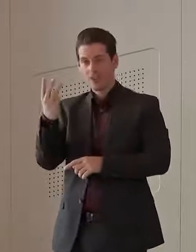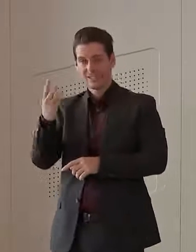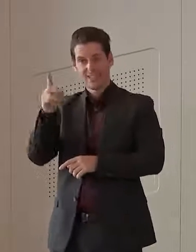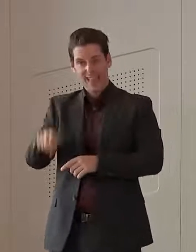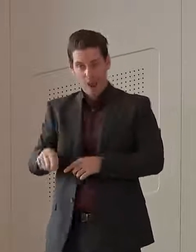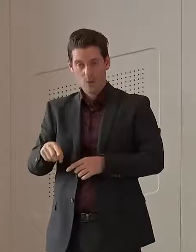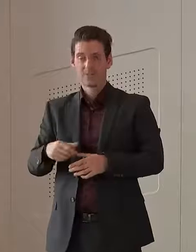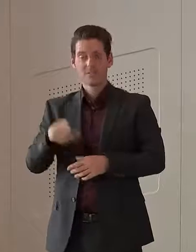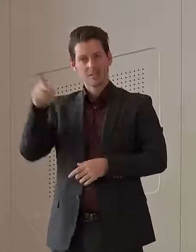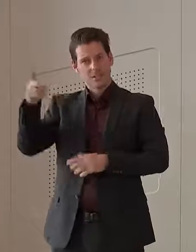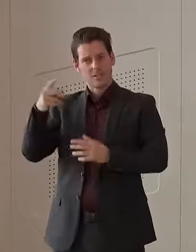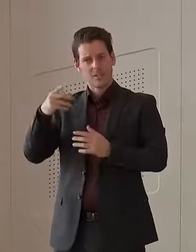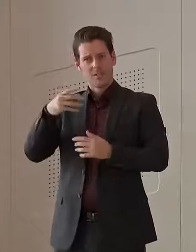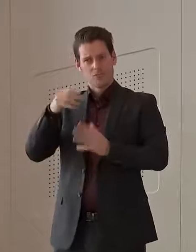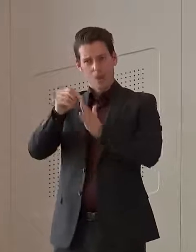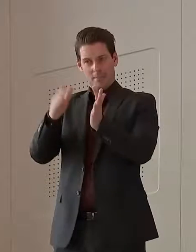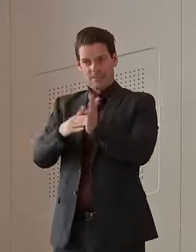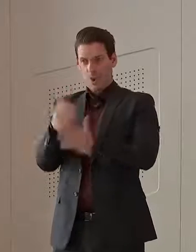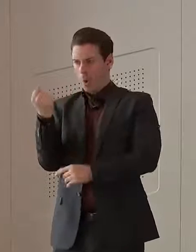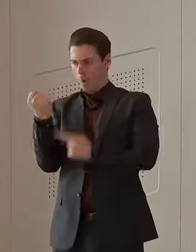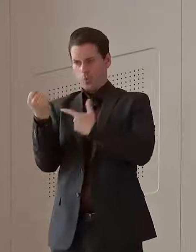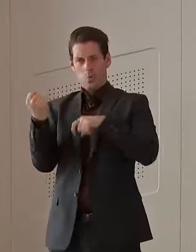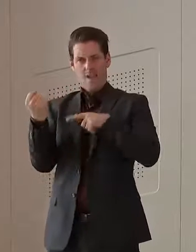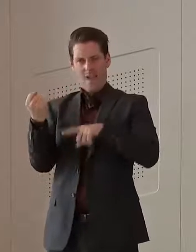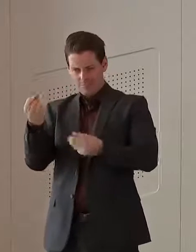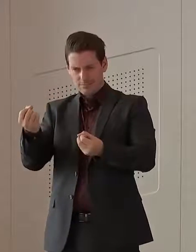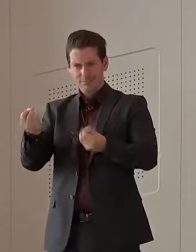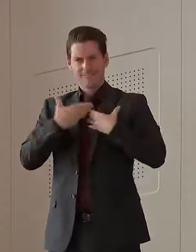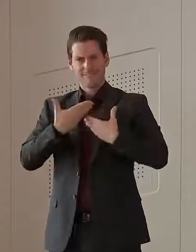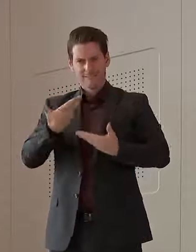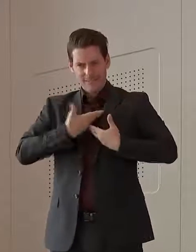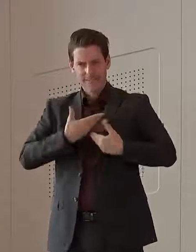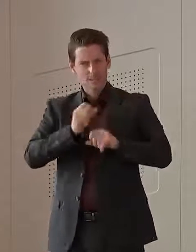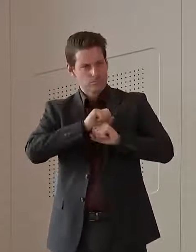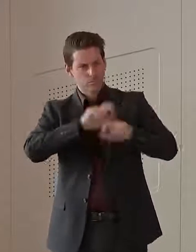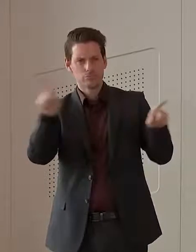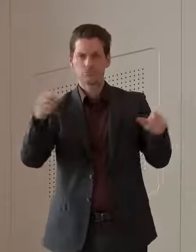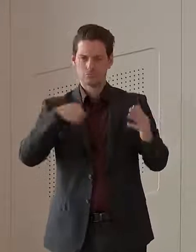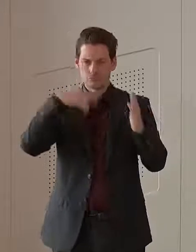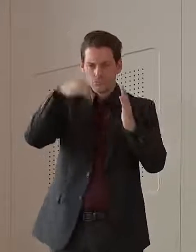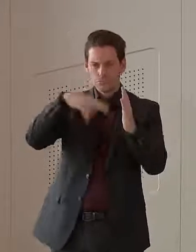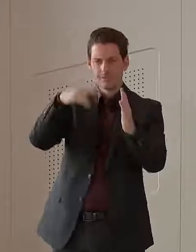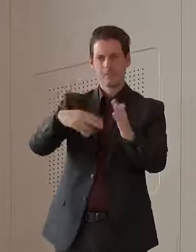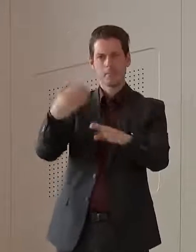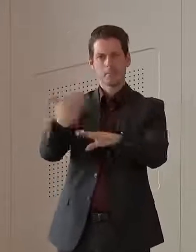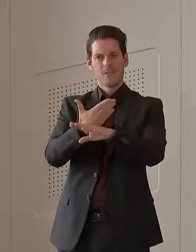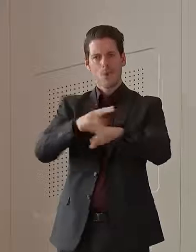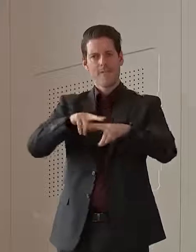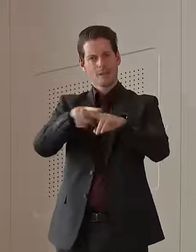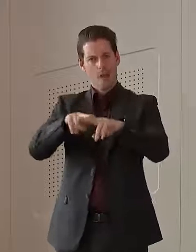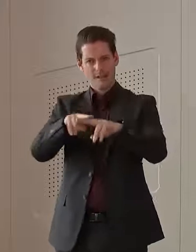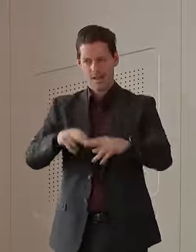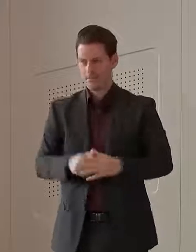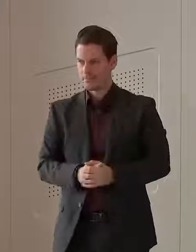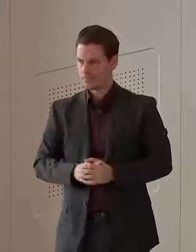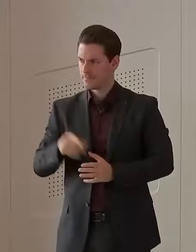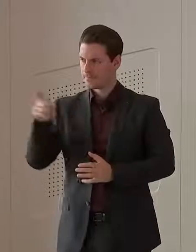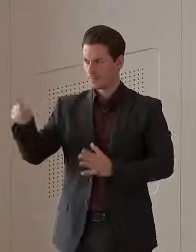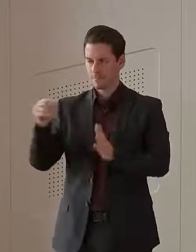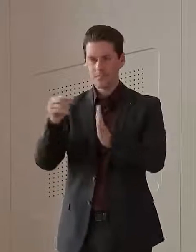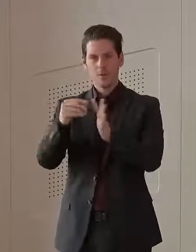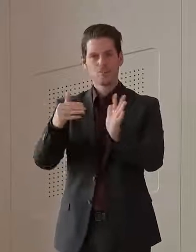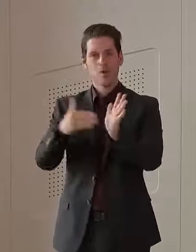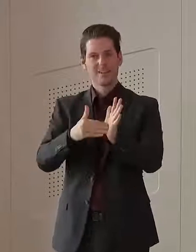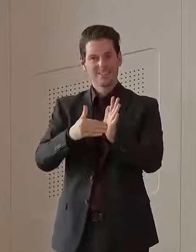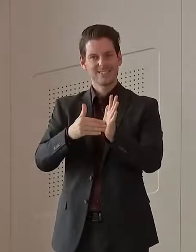out to the Premier so we can read it, not on the Friday morning when we get into the National Cabinet, I think we'll all be better for it. Premier, Prime Minister said this morning